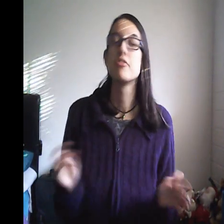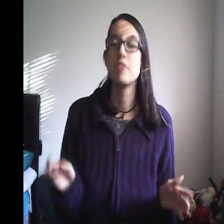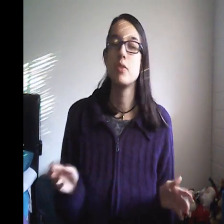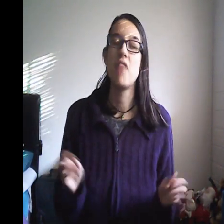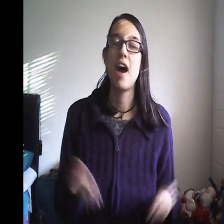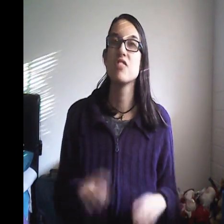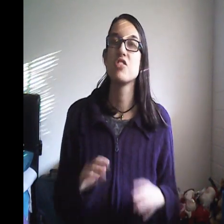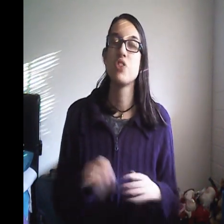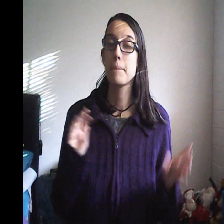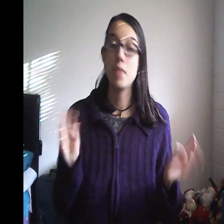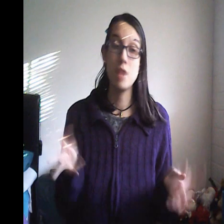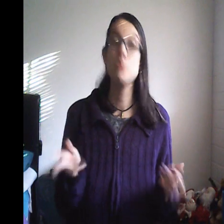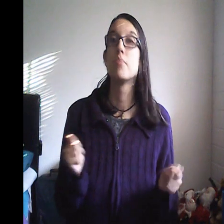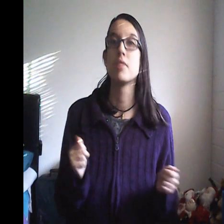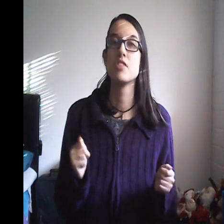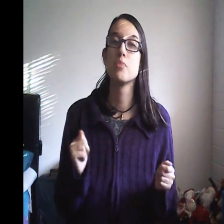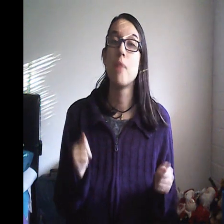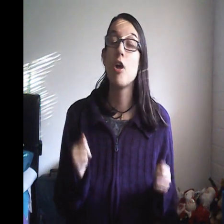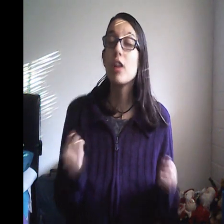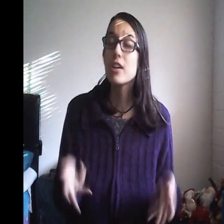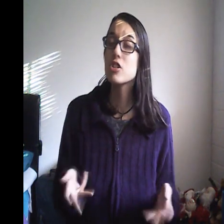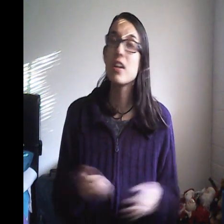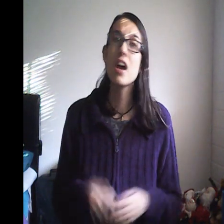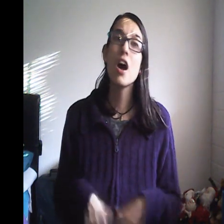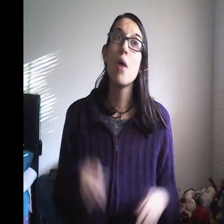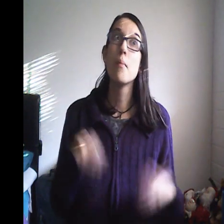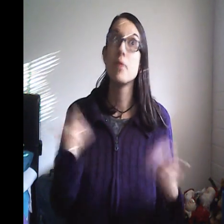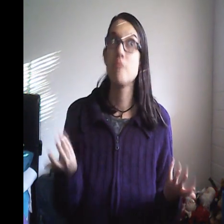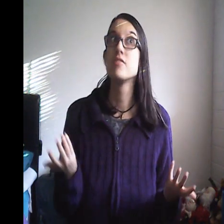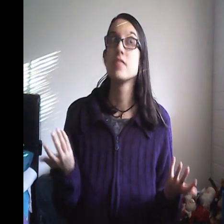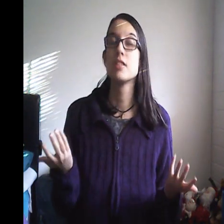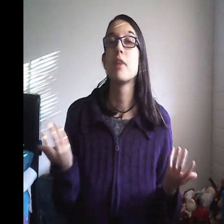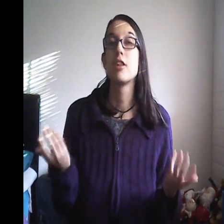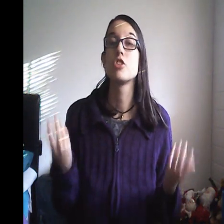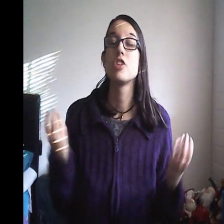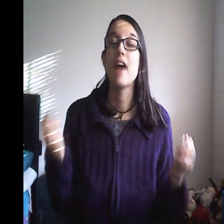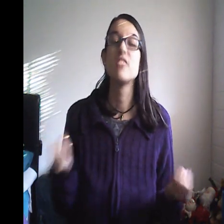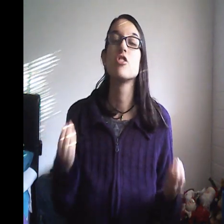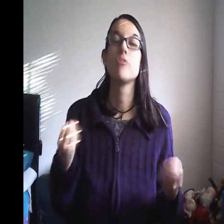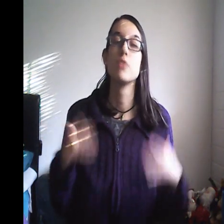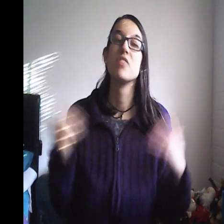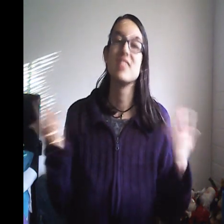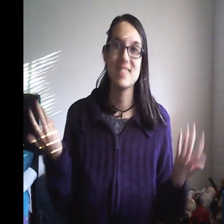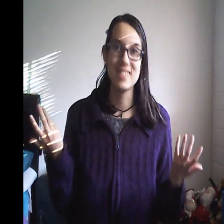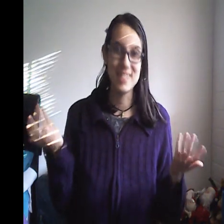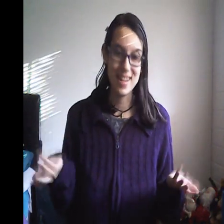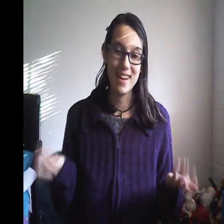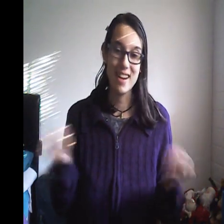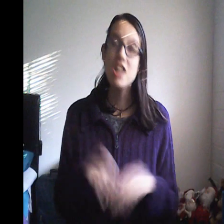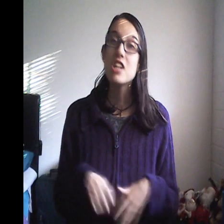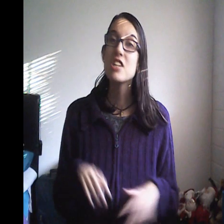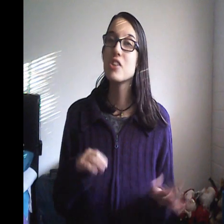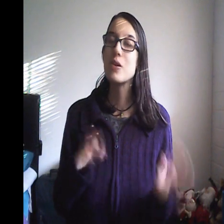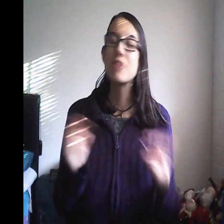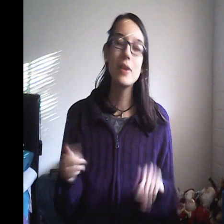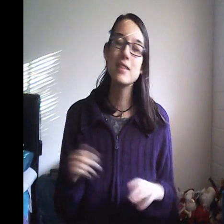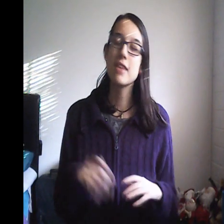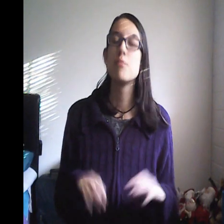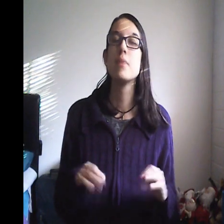a few of that. So it was a pretty small collection, but obviously my collection has grown since then. So if you guys have a big